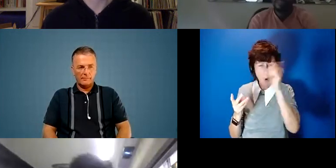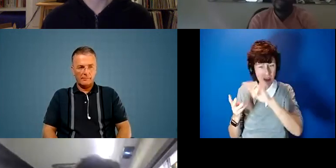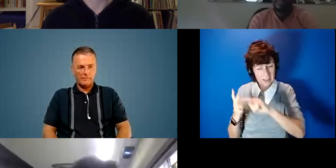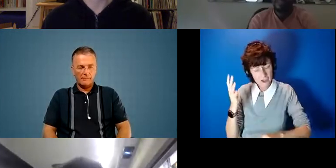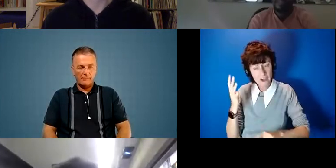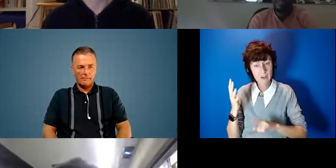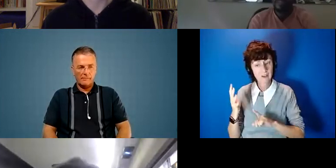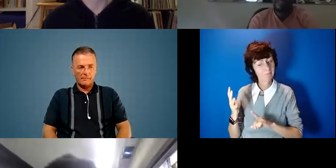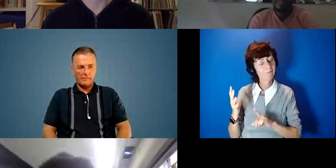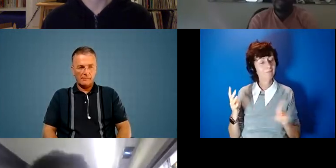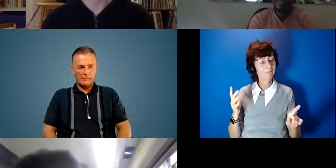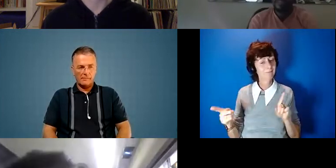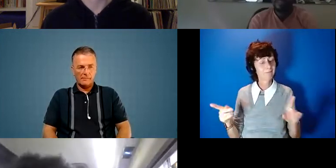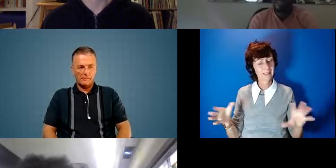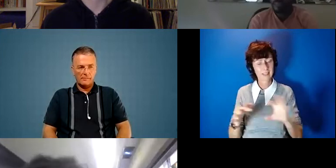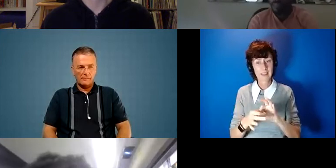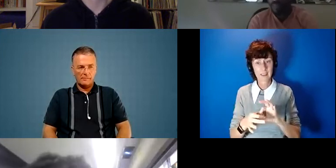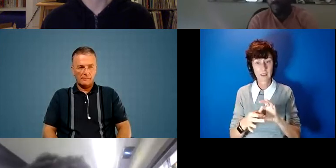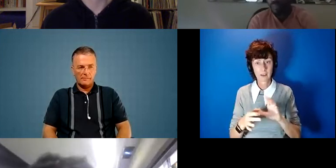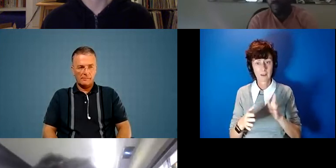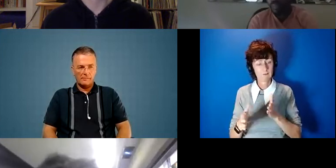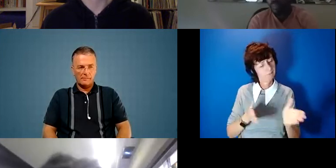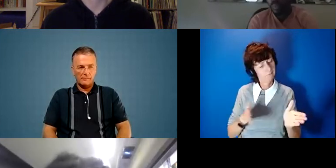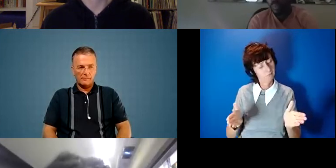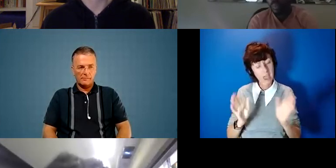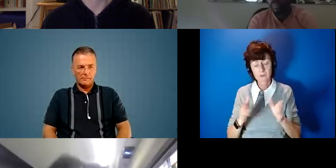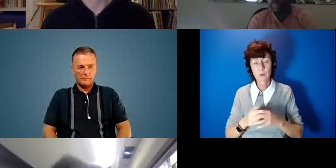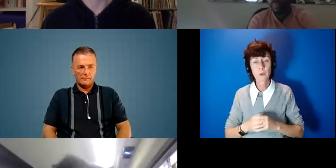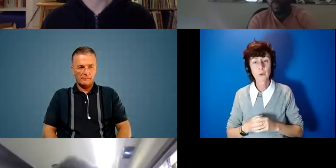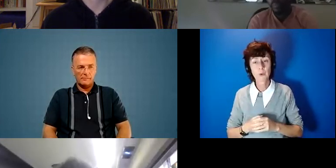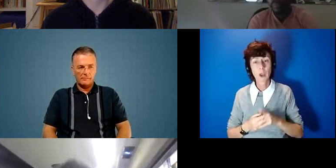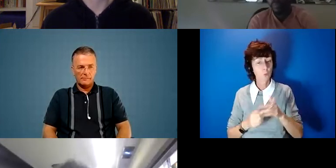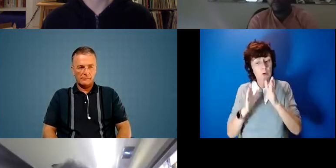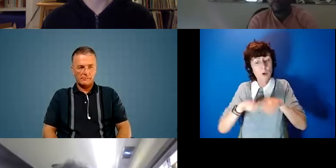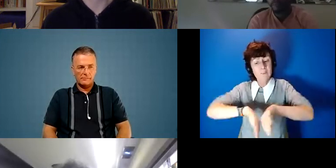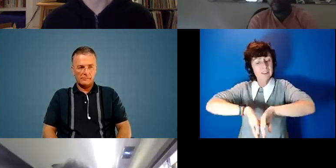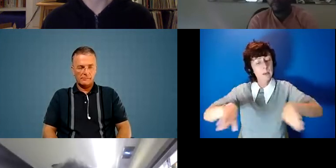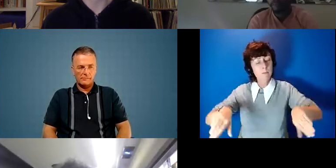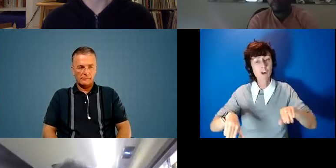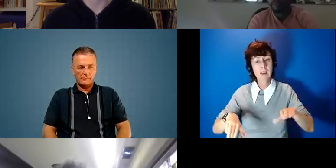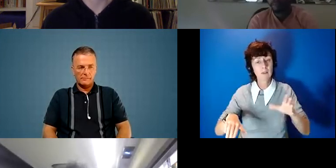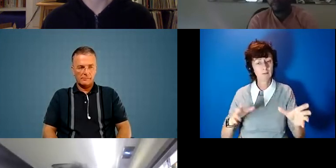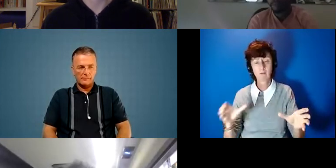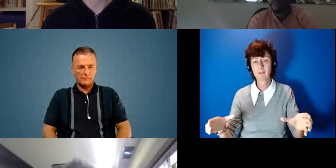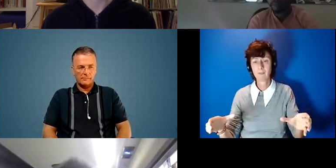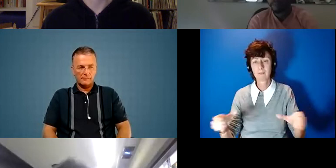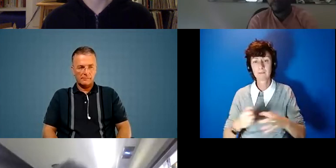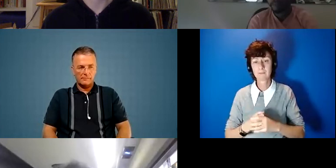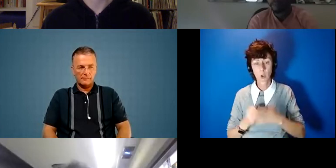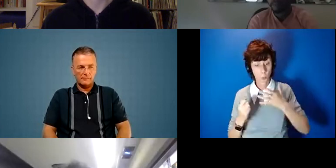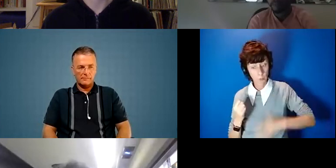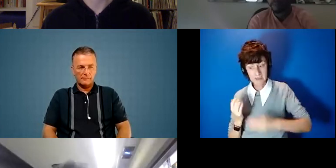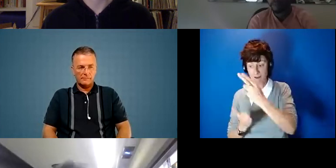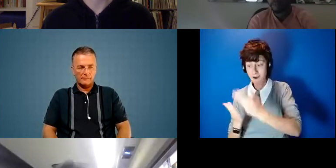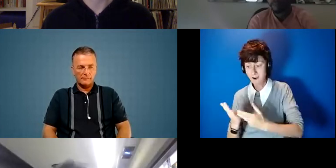that's when we start to differ from opinions i don't think and i don't think we need to ever separate the two in reality because i feel like we need art to